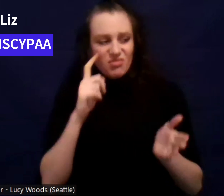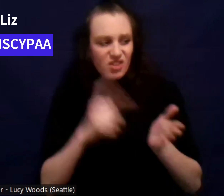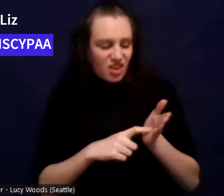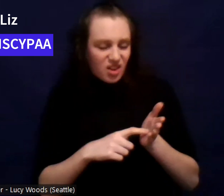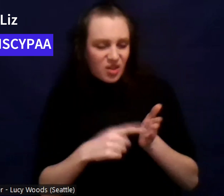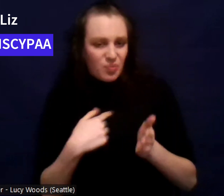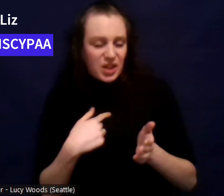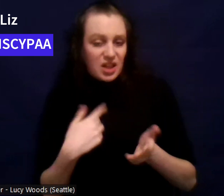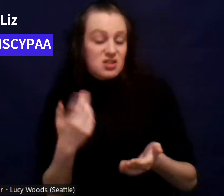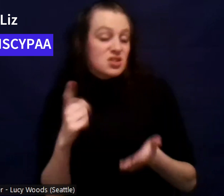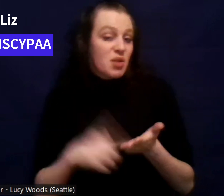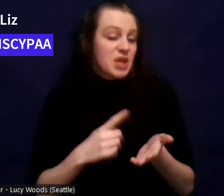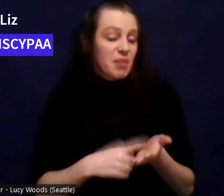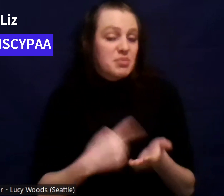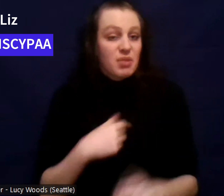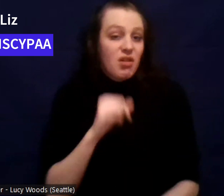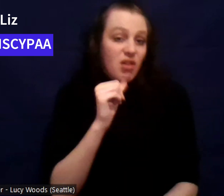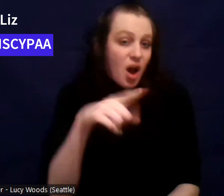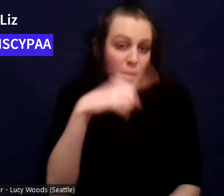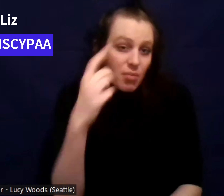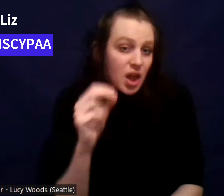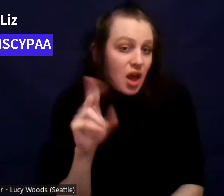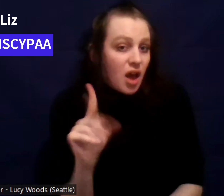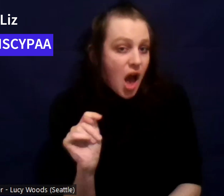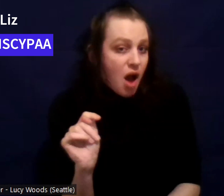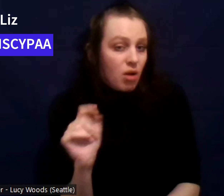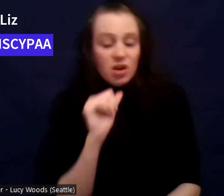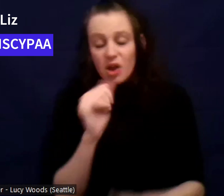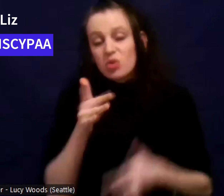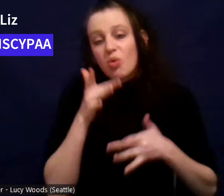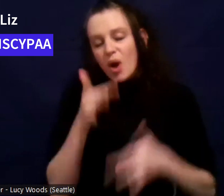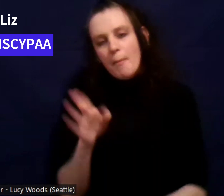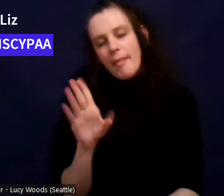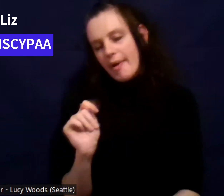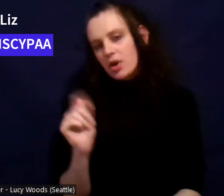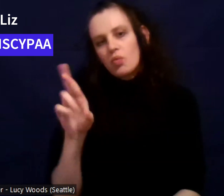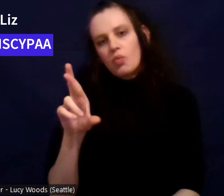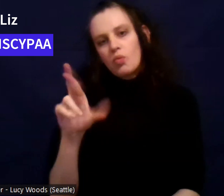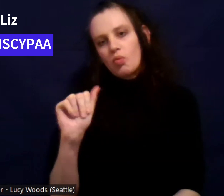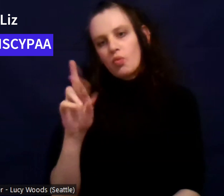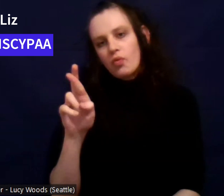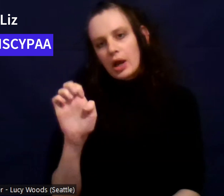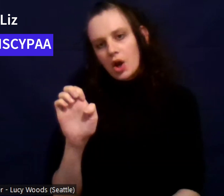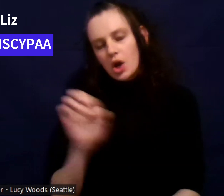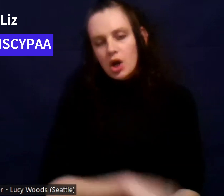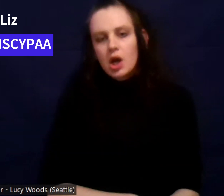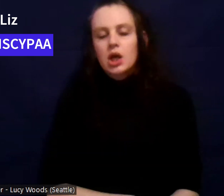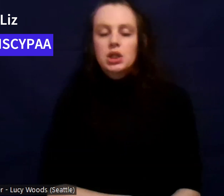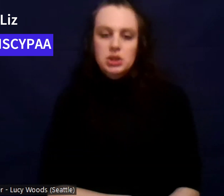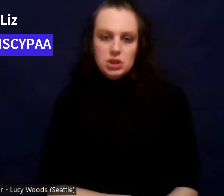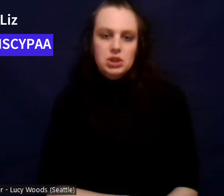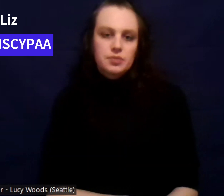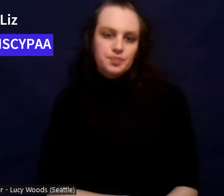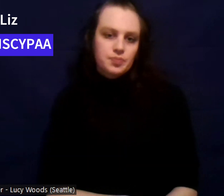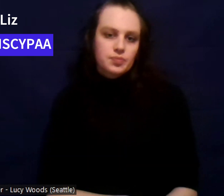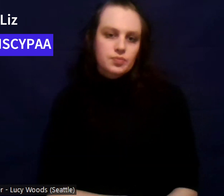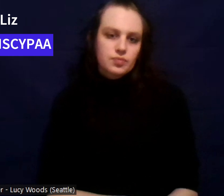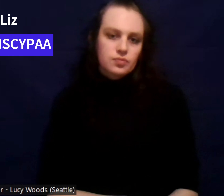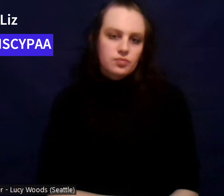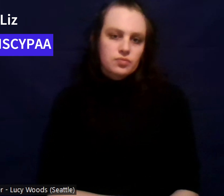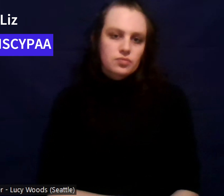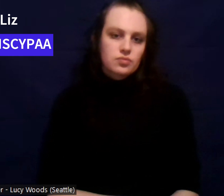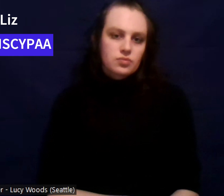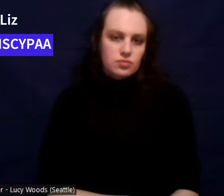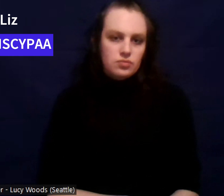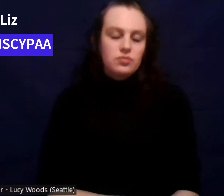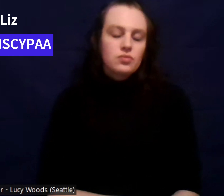I wouldn't black out and I wouldn't throw up, which was like rare. And, um, but then that would be